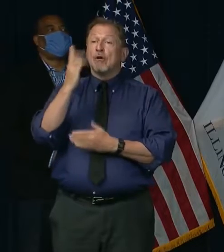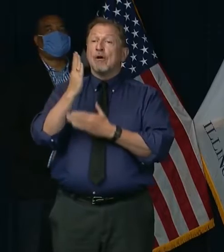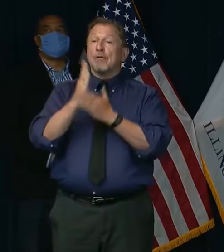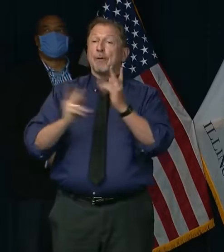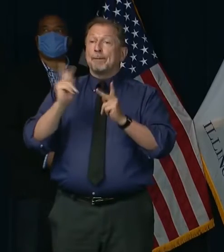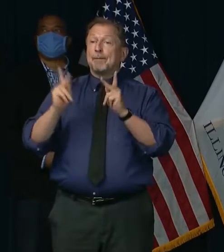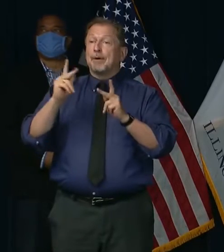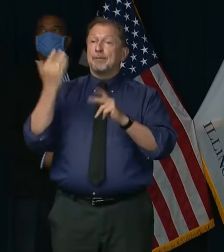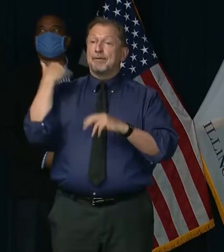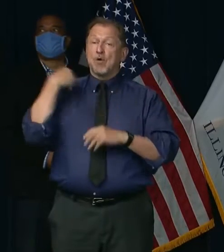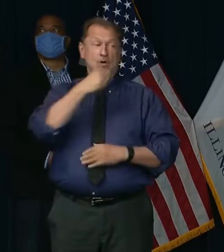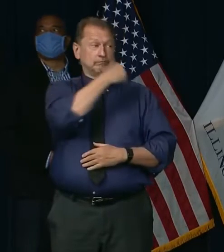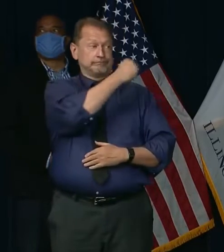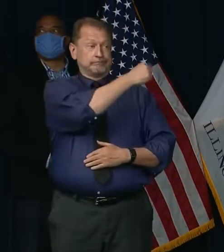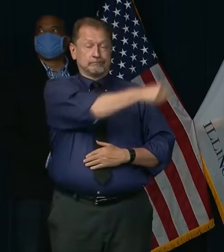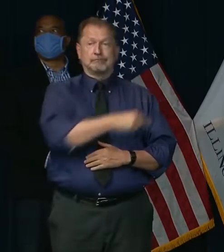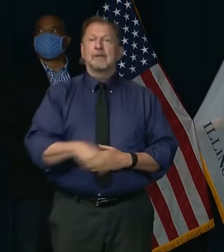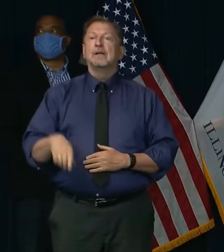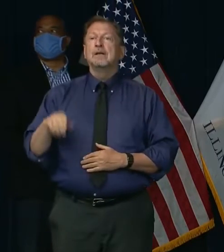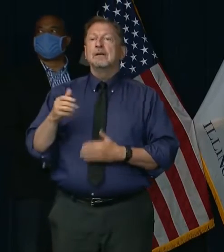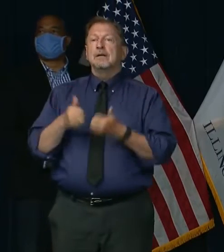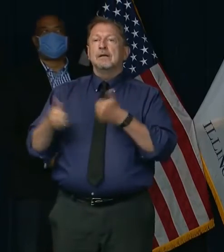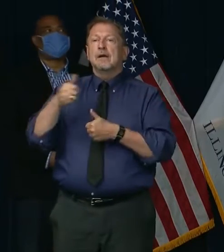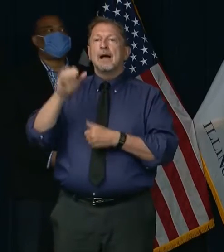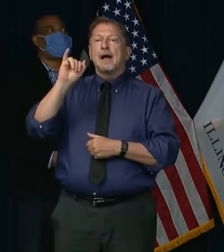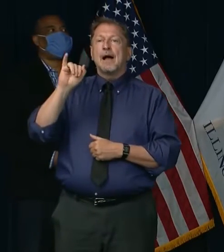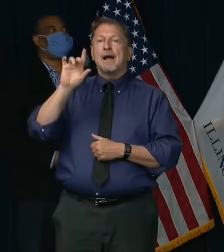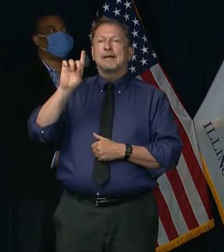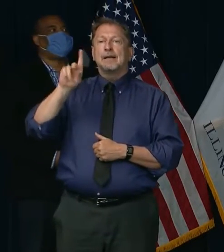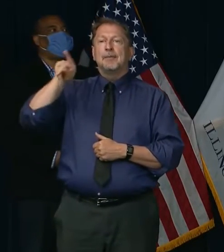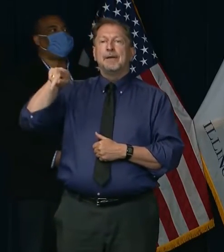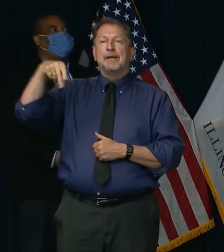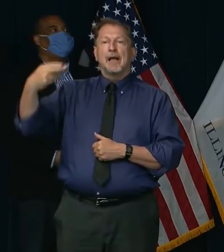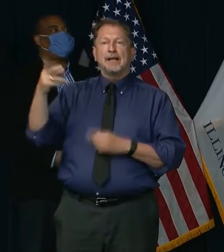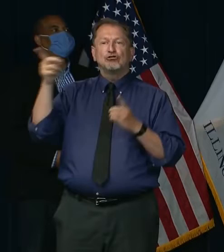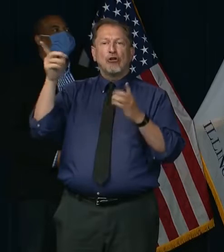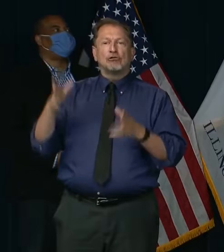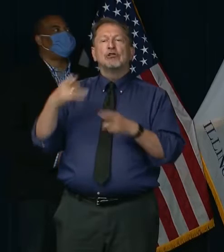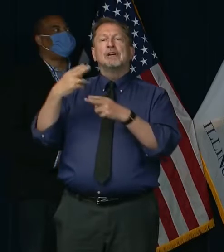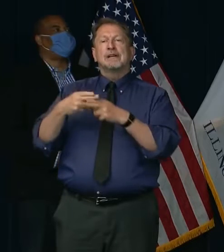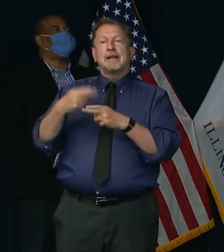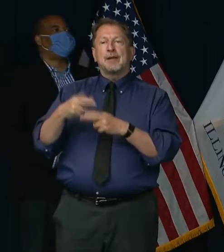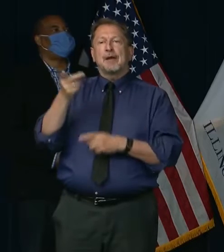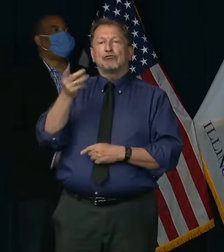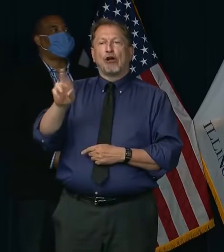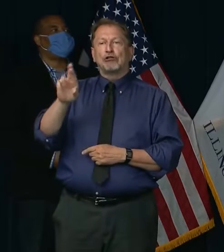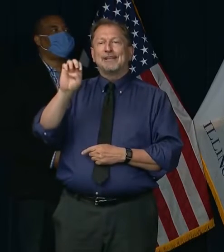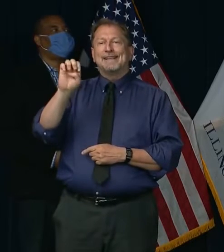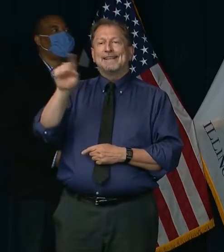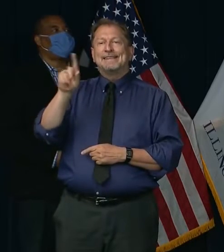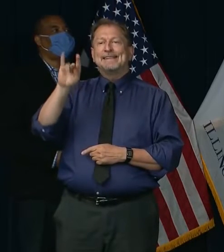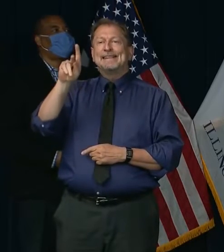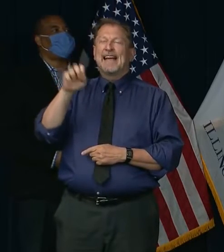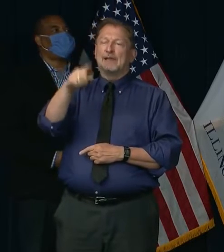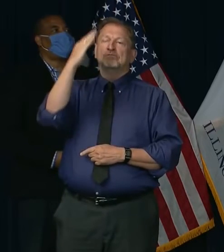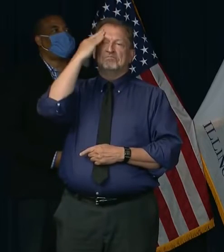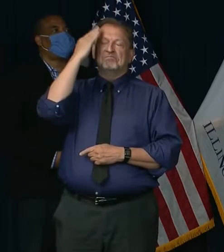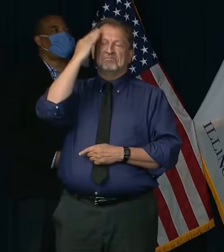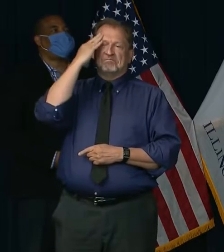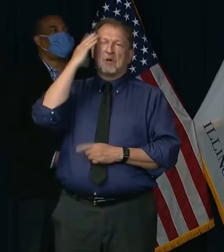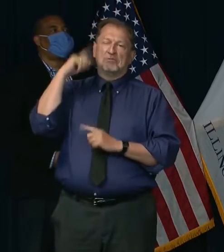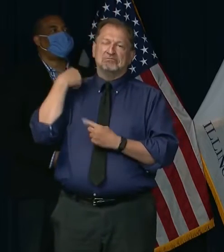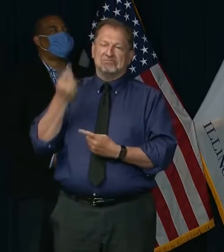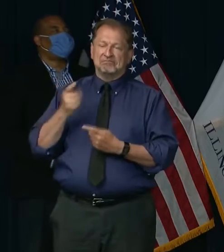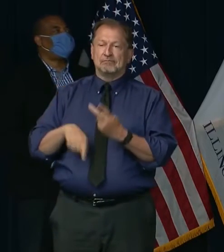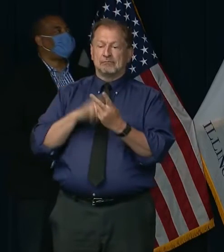briefings, IDPH Director Dr. Nghazi Ezeke, who you've seen many times, and